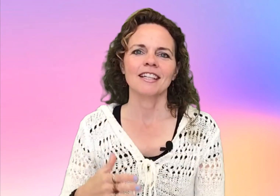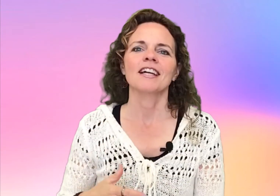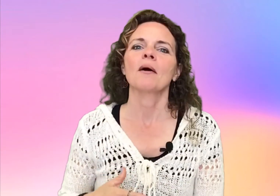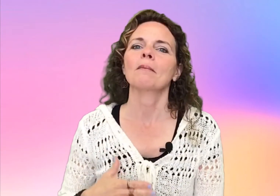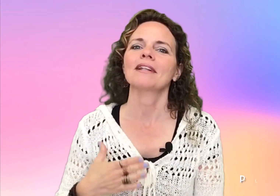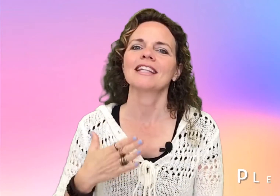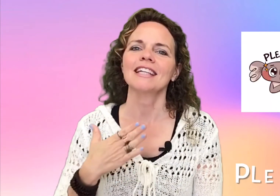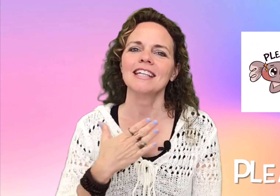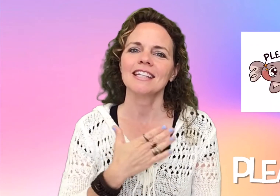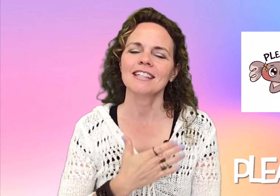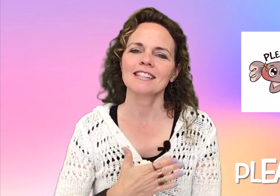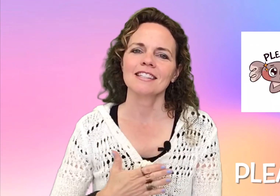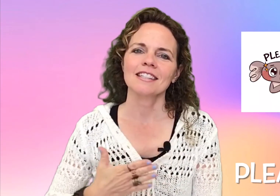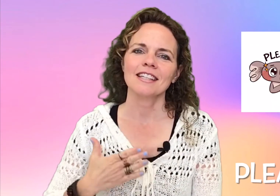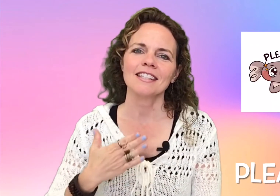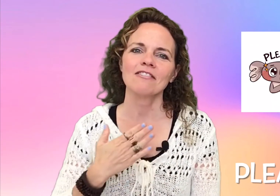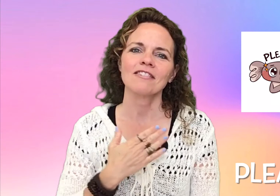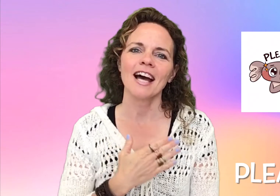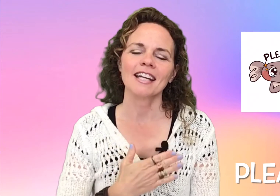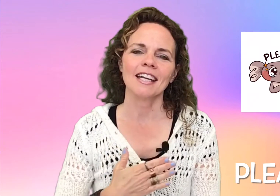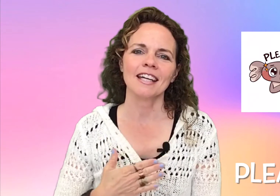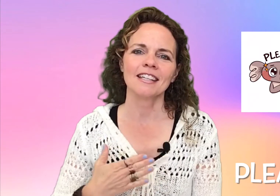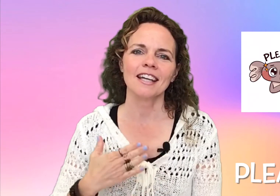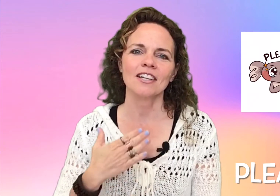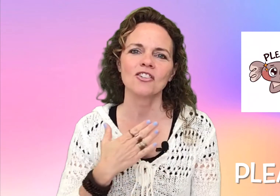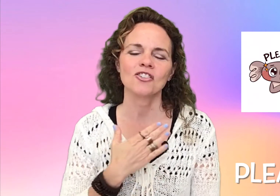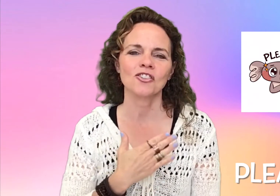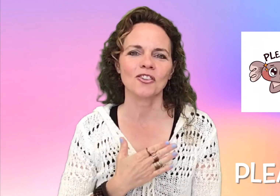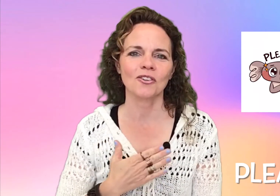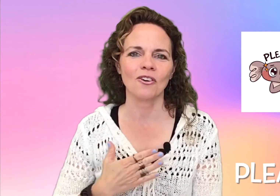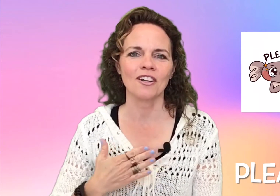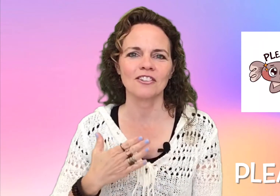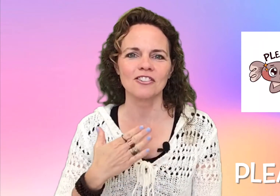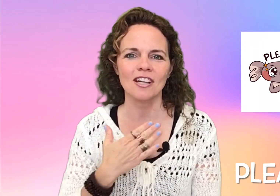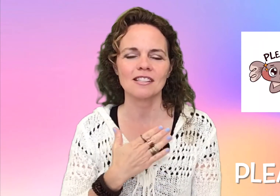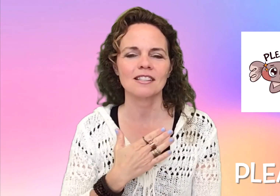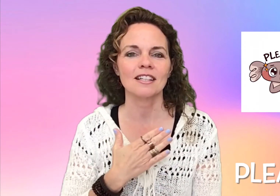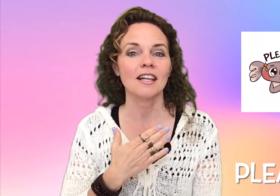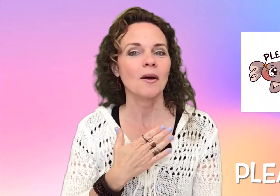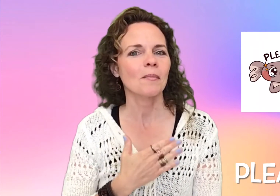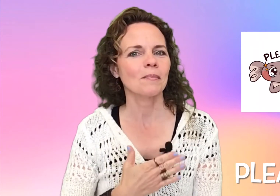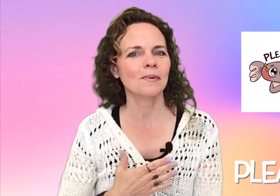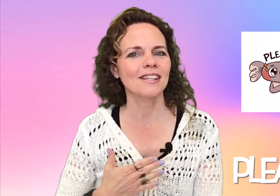Please is a flat hand and a circle on your chest. Please.